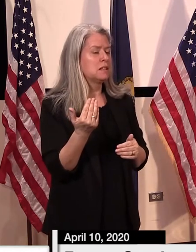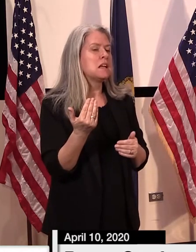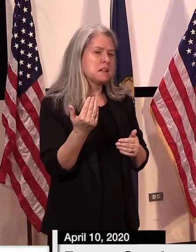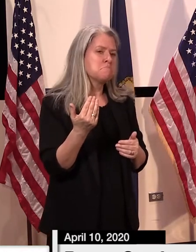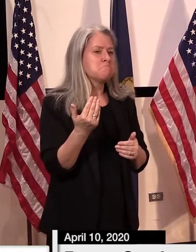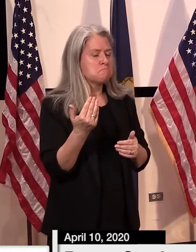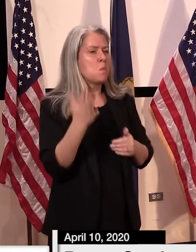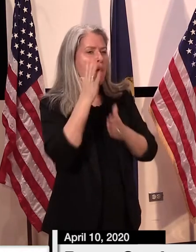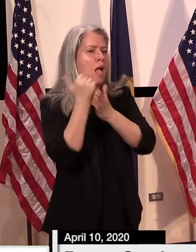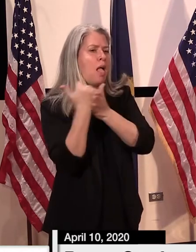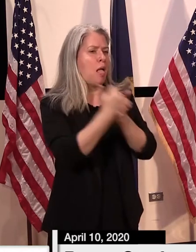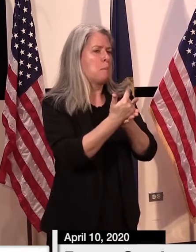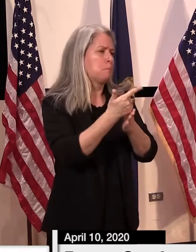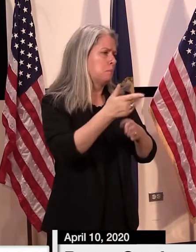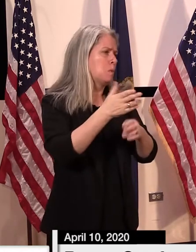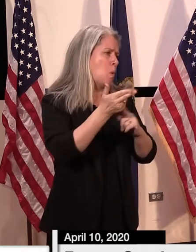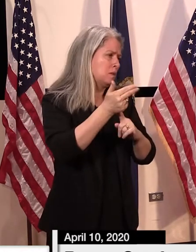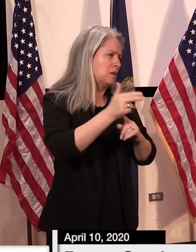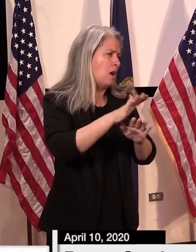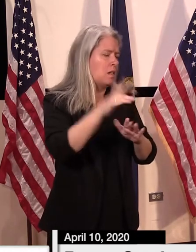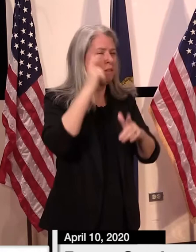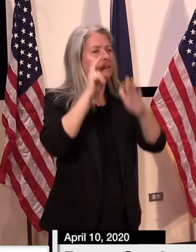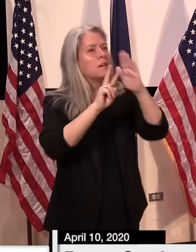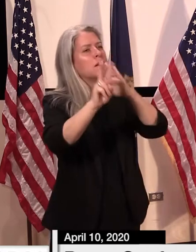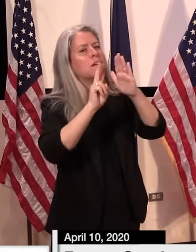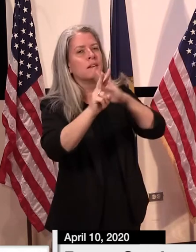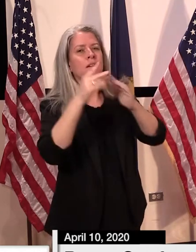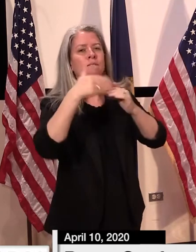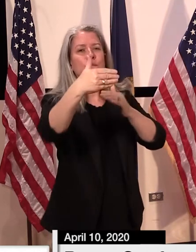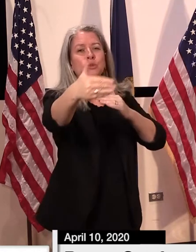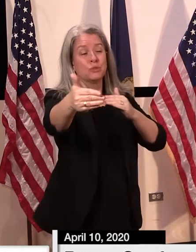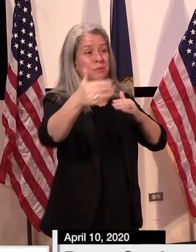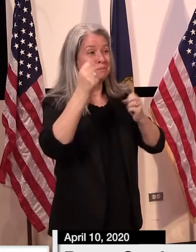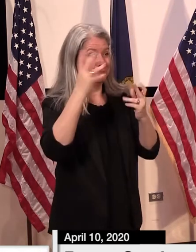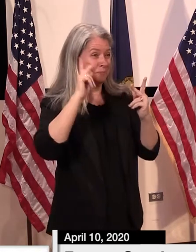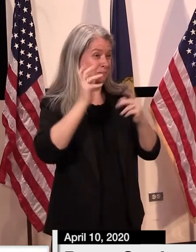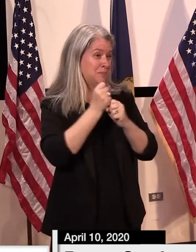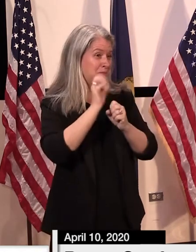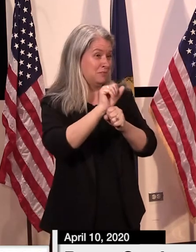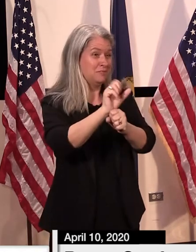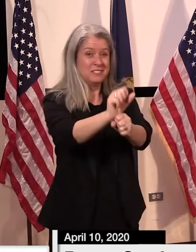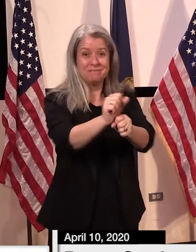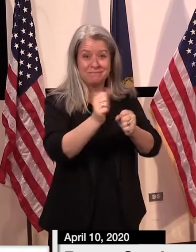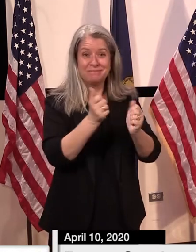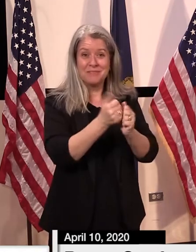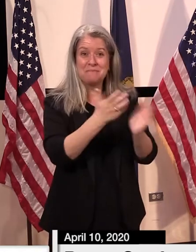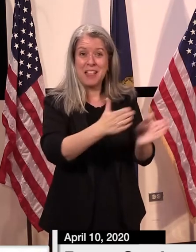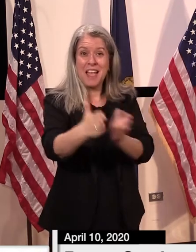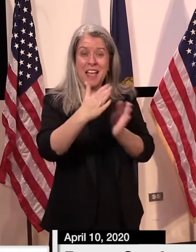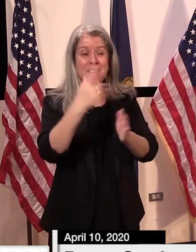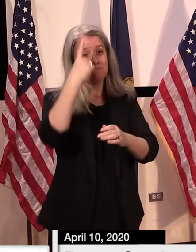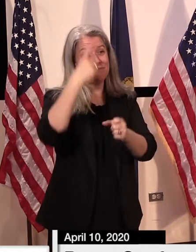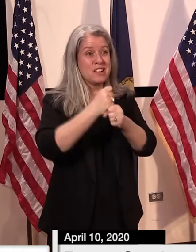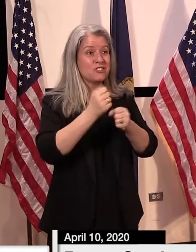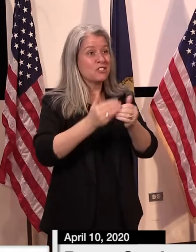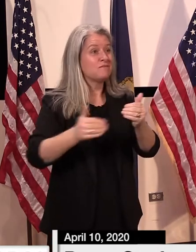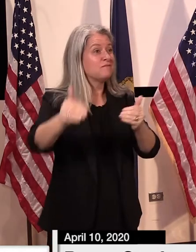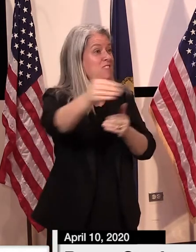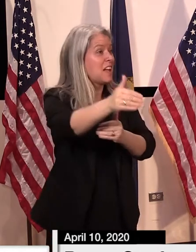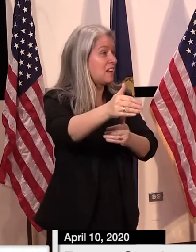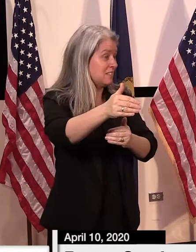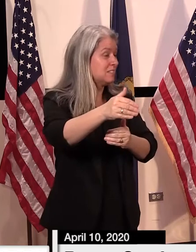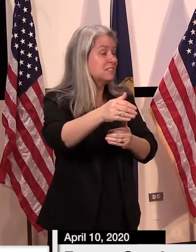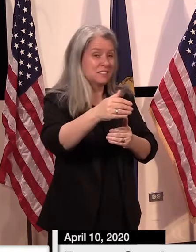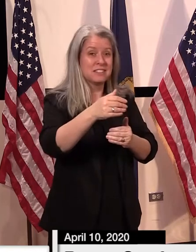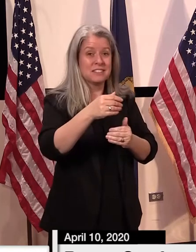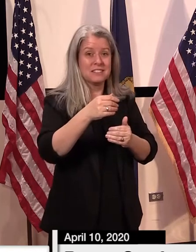helpful to them, and in the future, because many people are making reservations a year in advance of